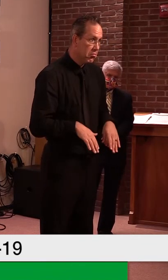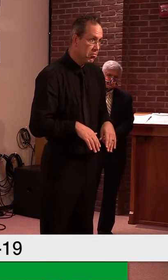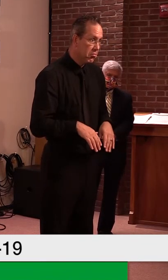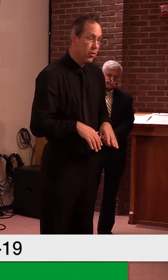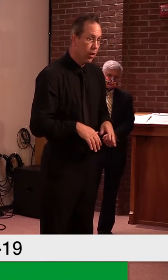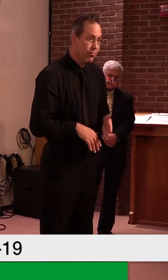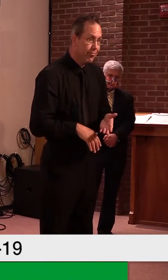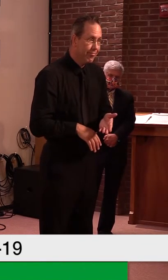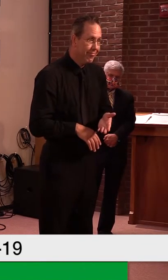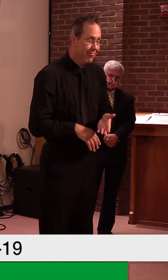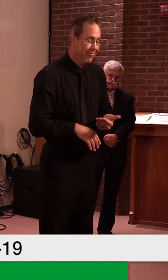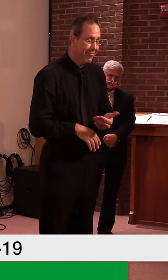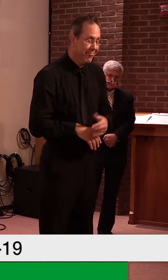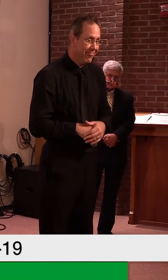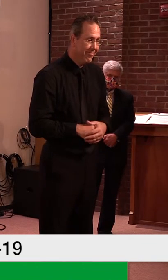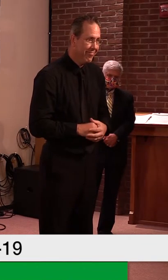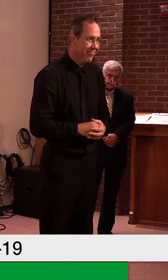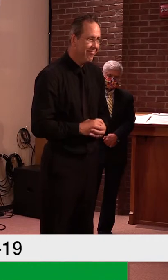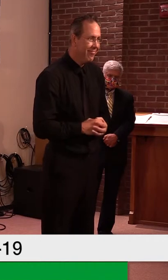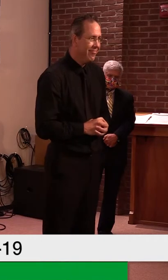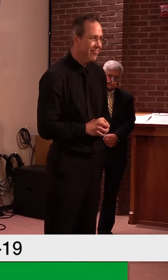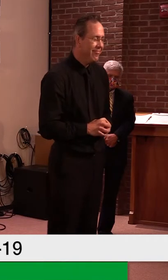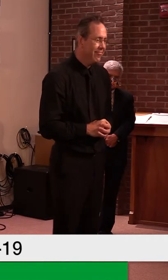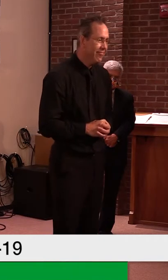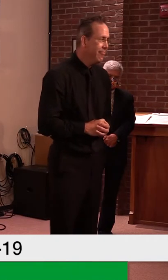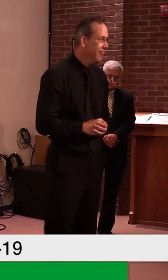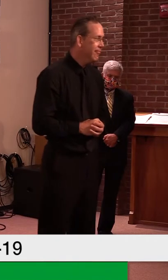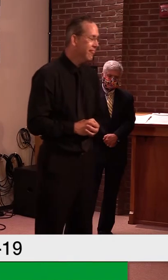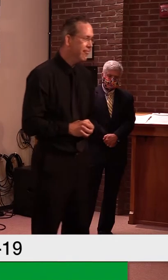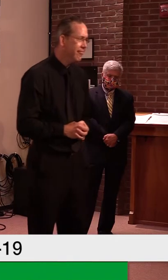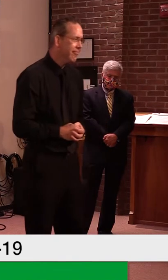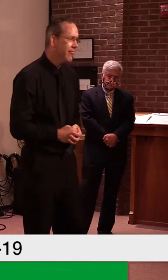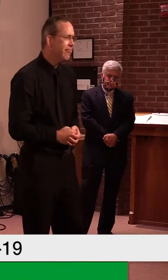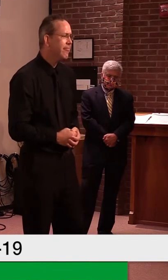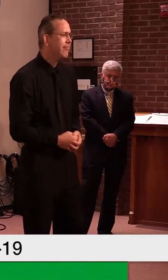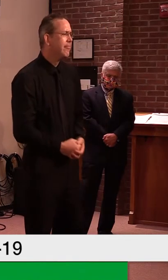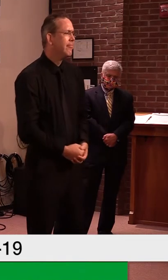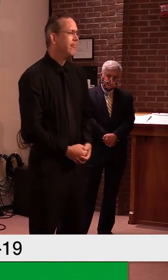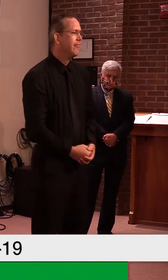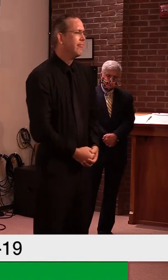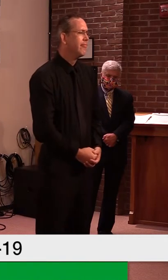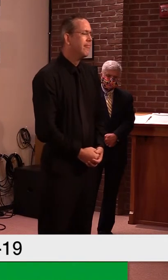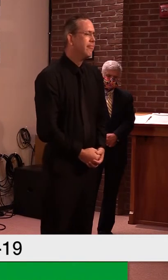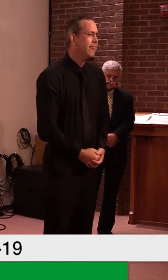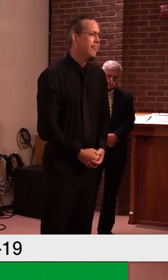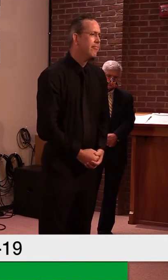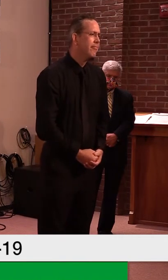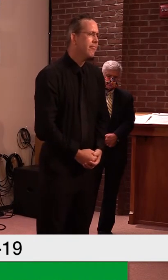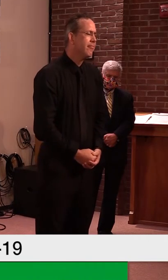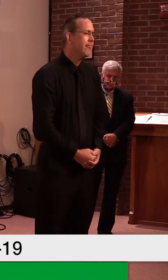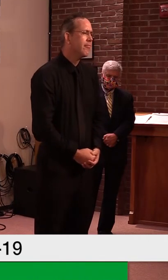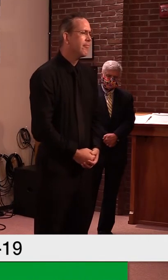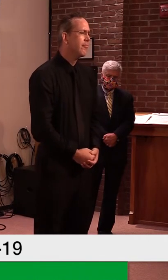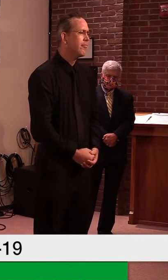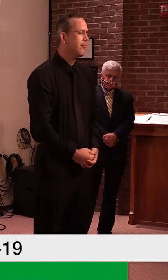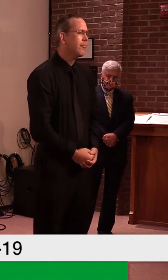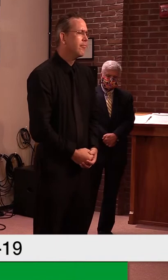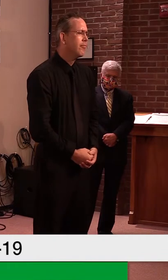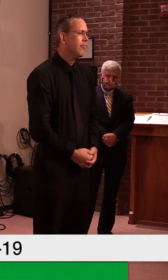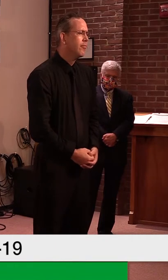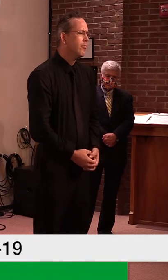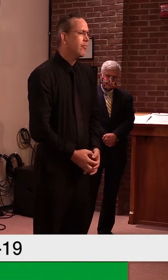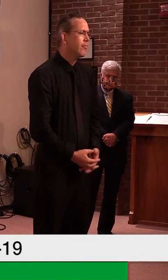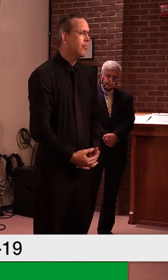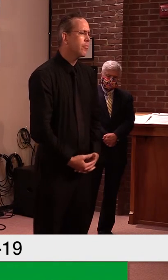Hi, uh, good morning, almost afternoon. Um, I had a few questions for Governor Scott about,